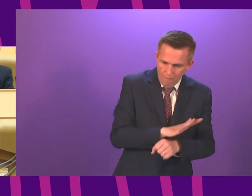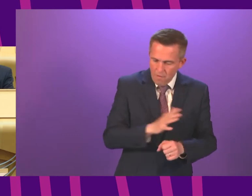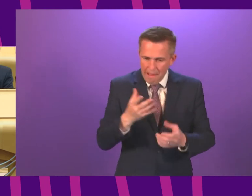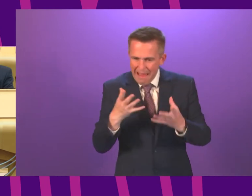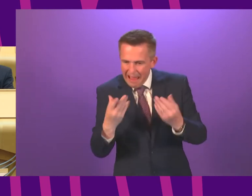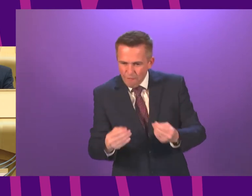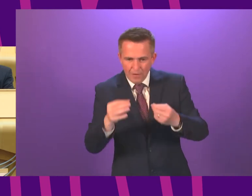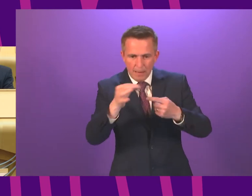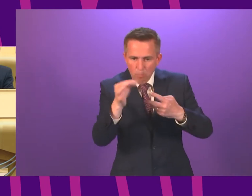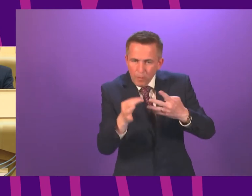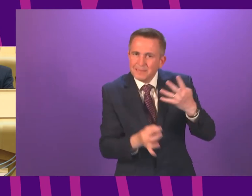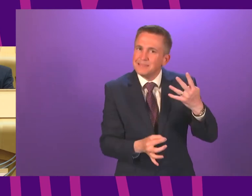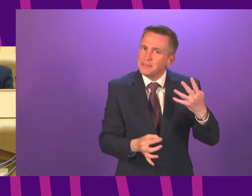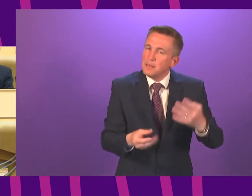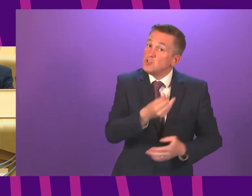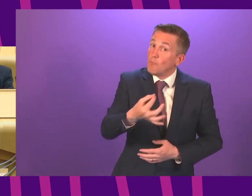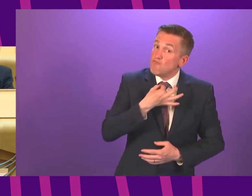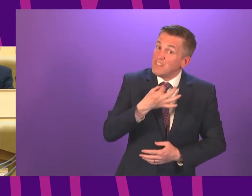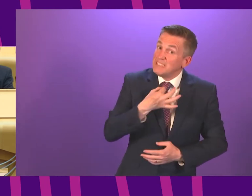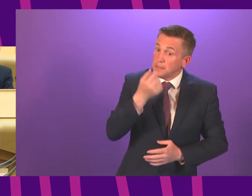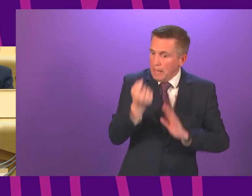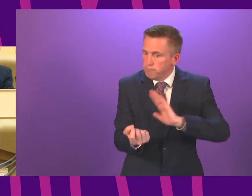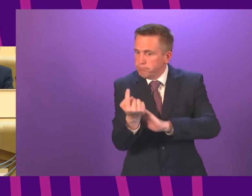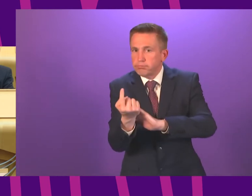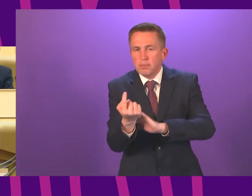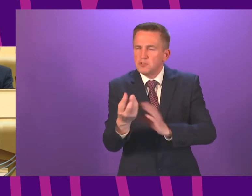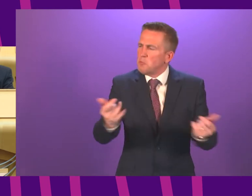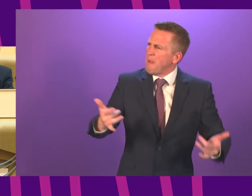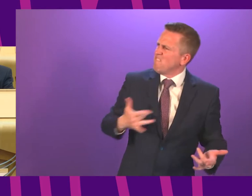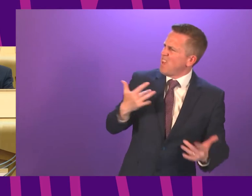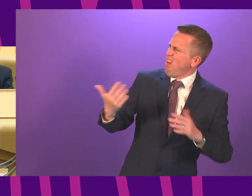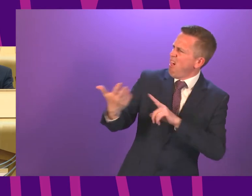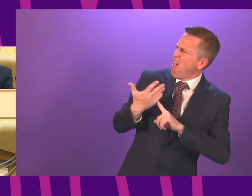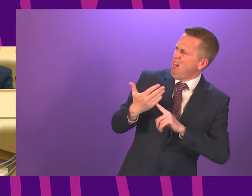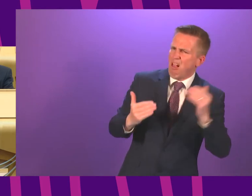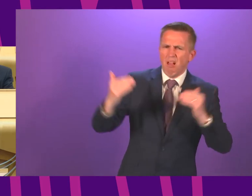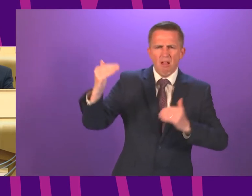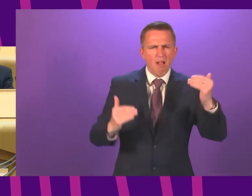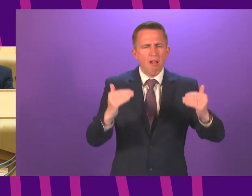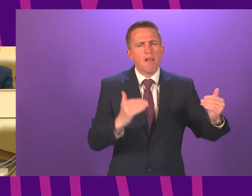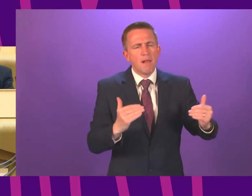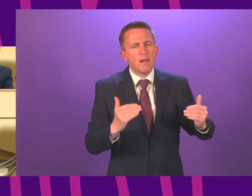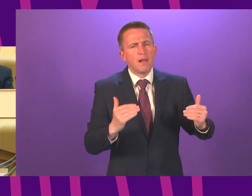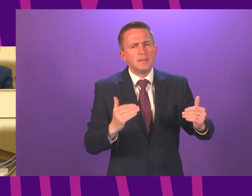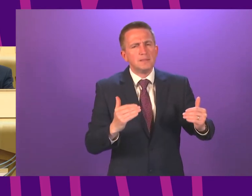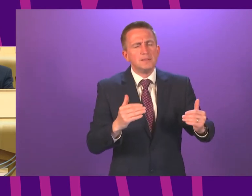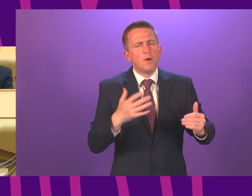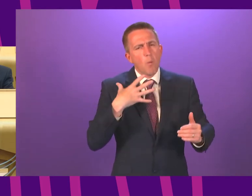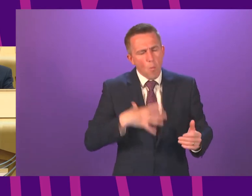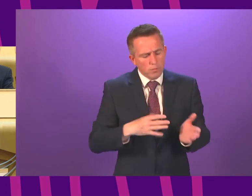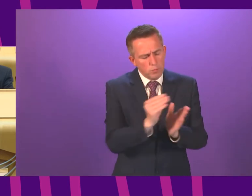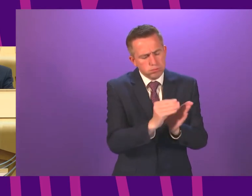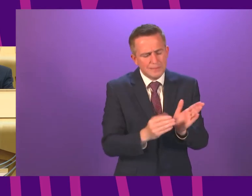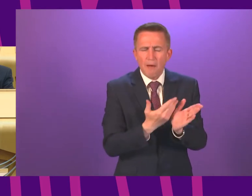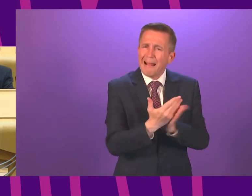without risk. And, of course, it can lead to a sense of inequity. That is why it is important to set out as clearly as possible